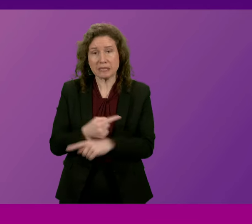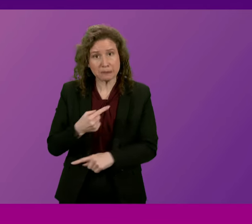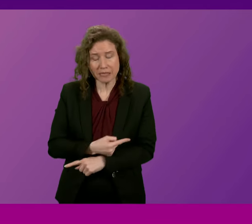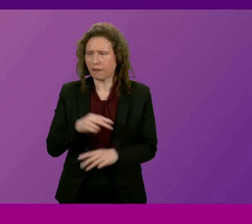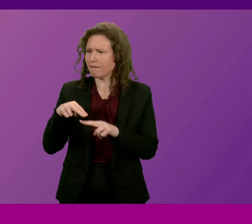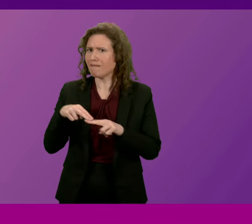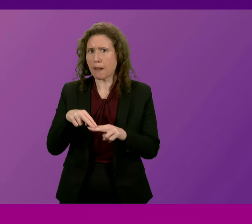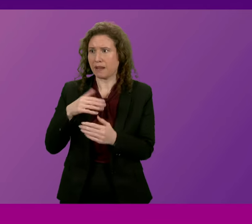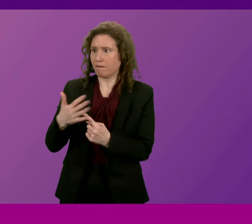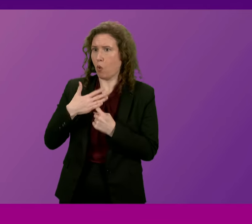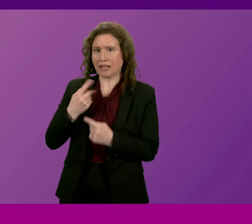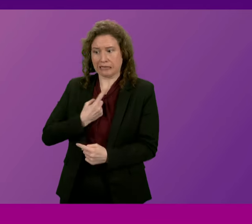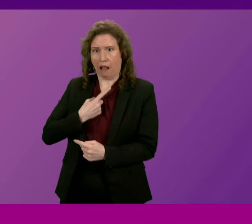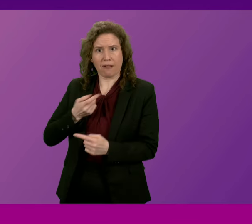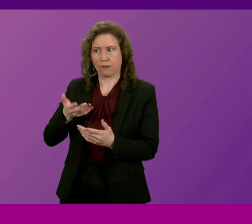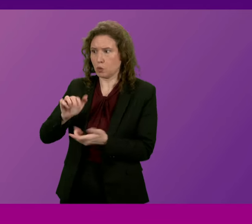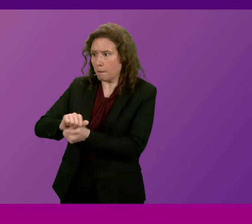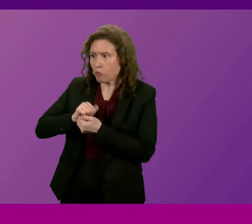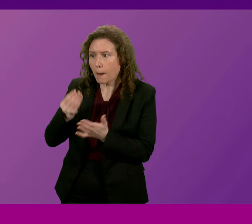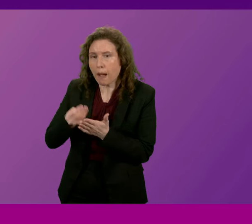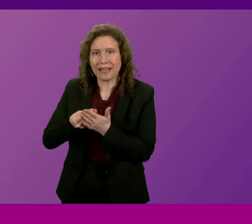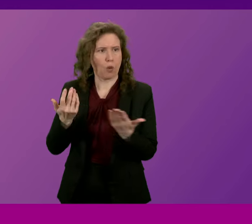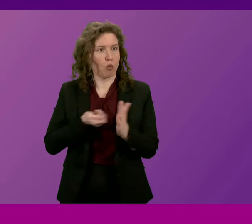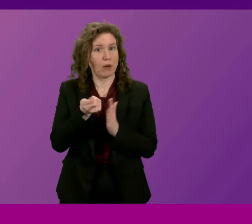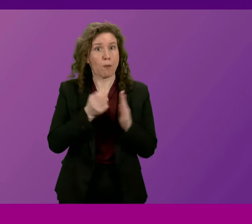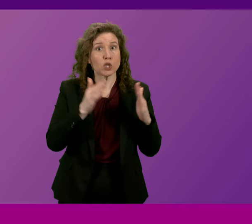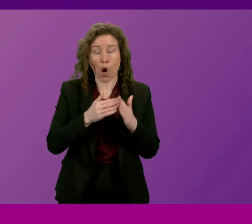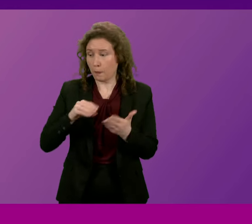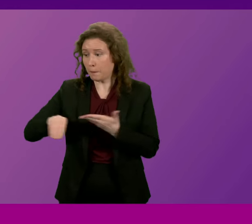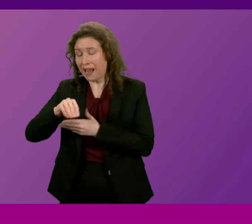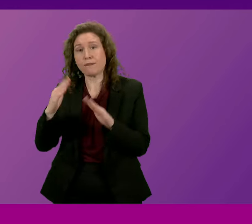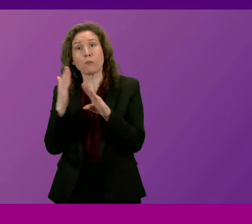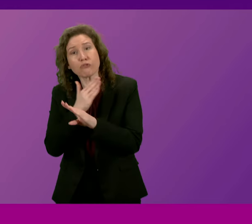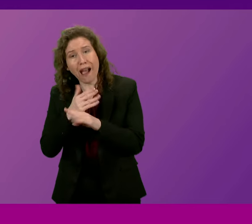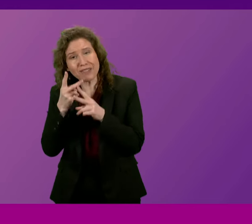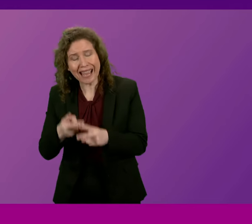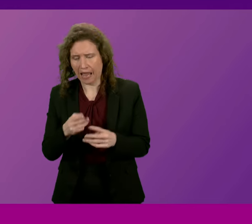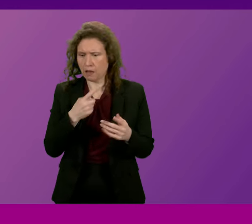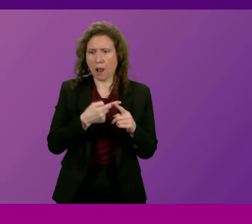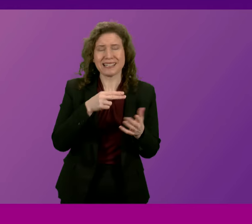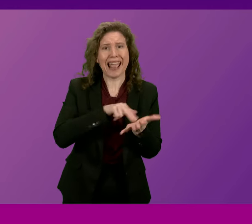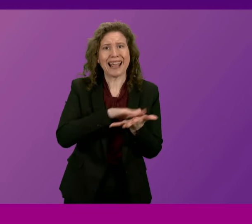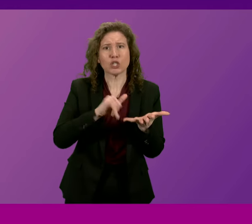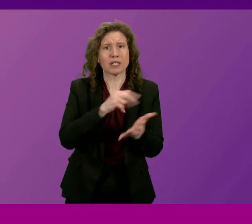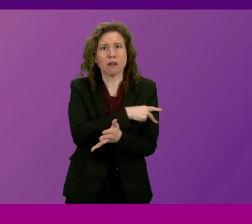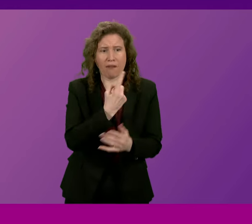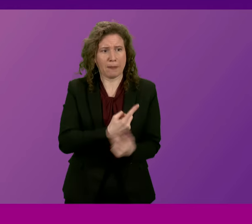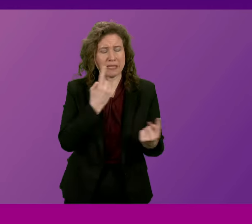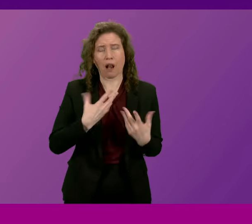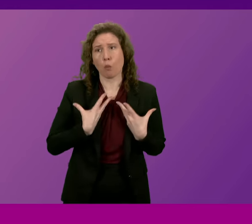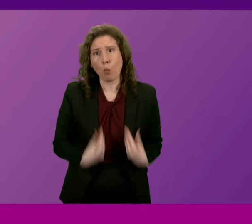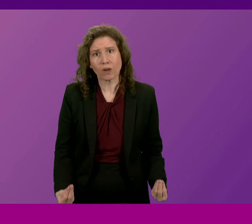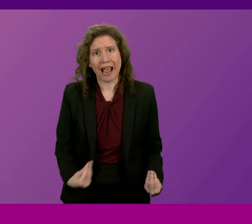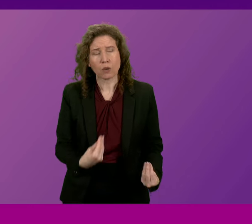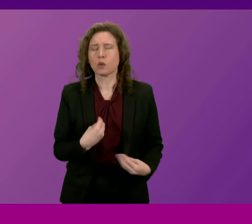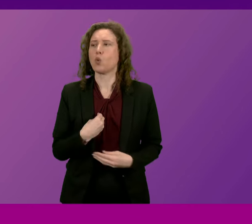forced to take out loans or remortgage their homes to go private. And NHS staff feeling burnt out and let down. This is the deadly